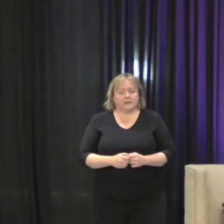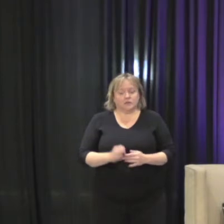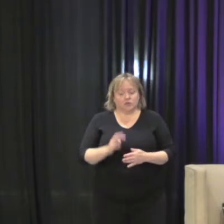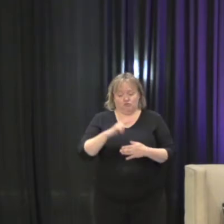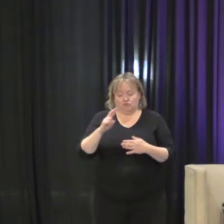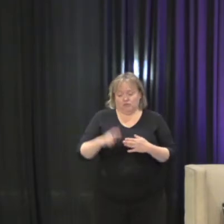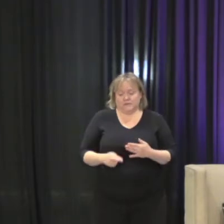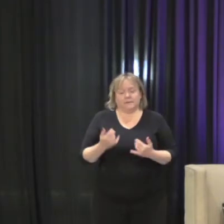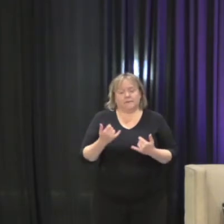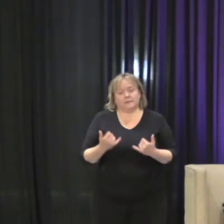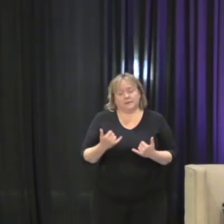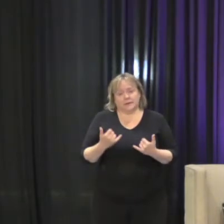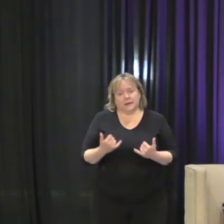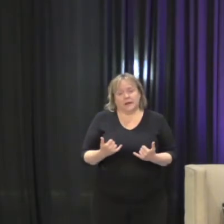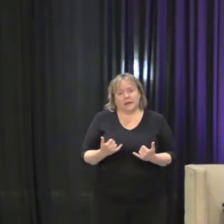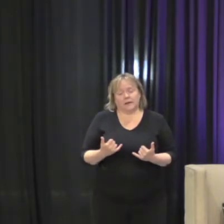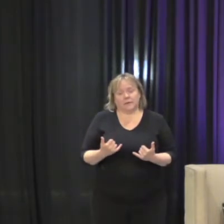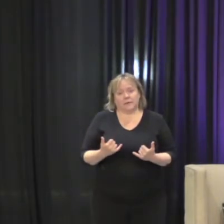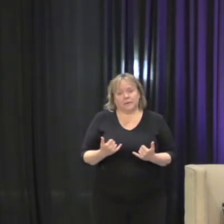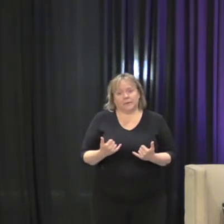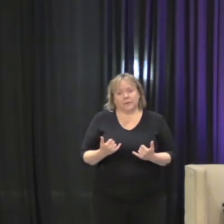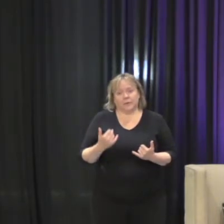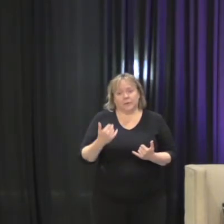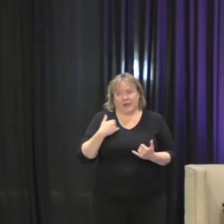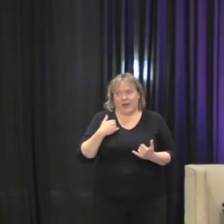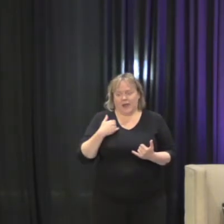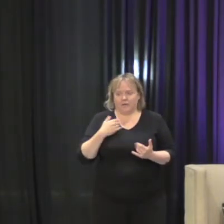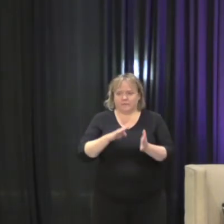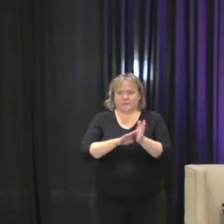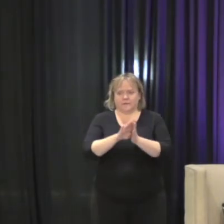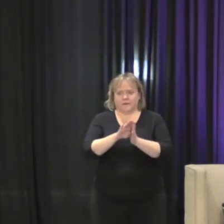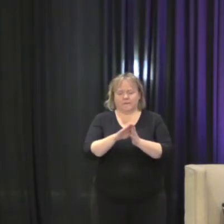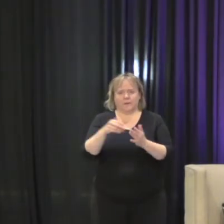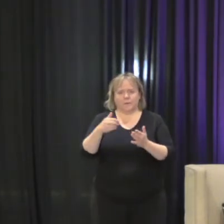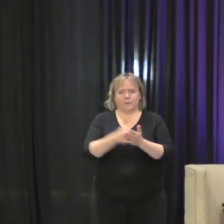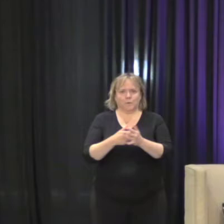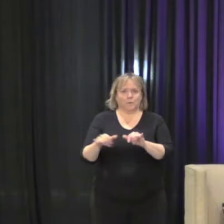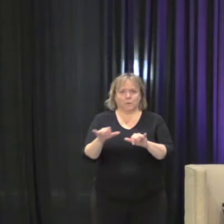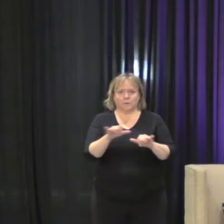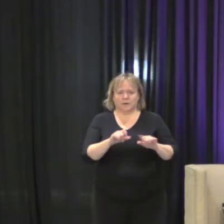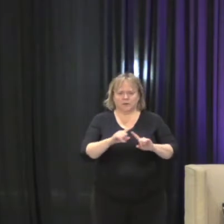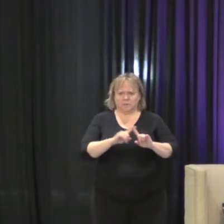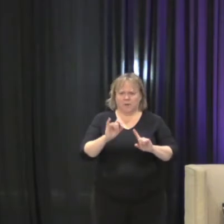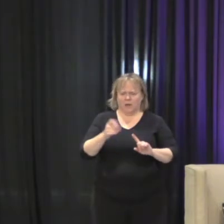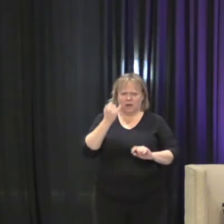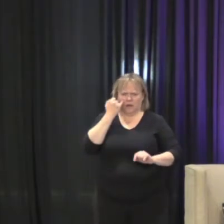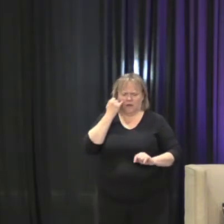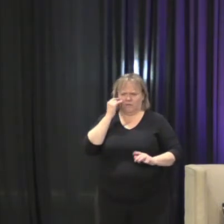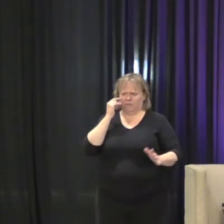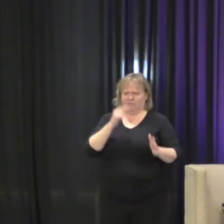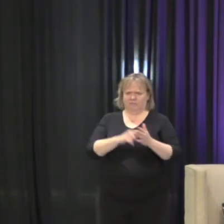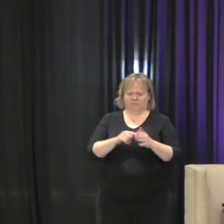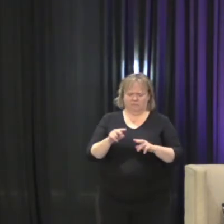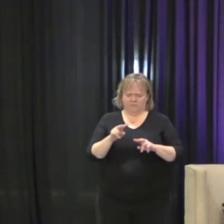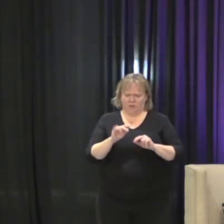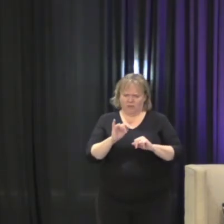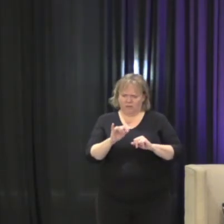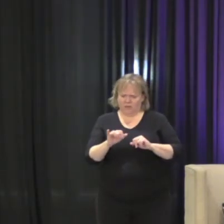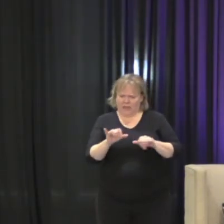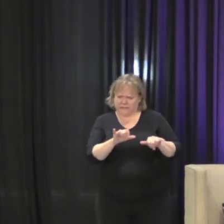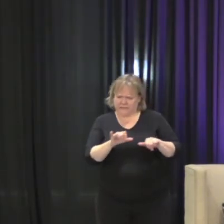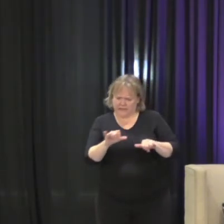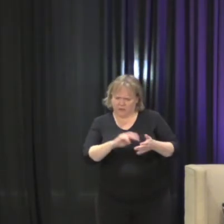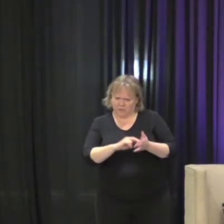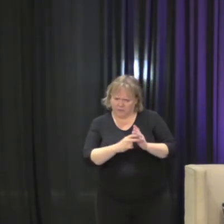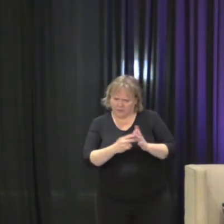new standards that send a message that sexual violence, number one, is